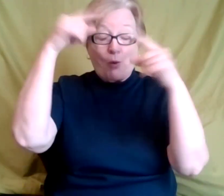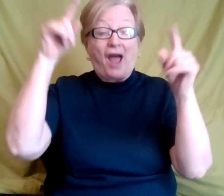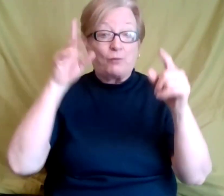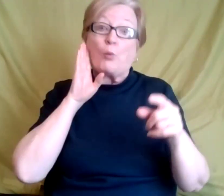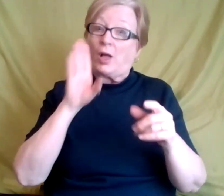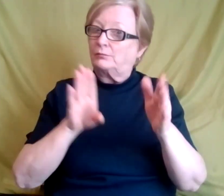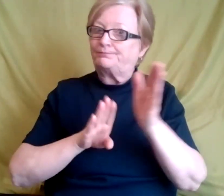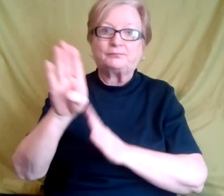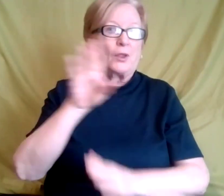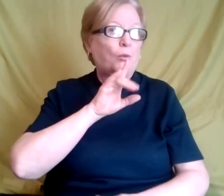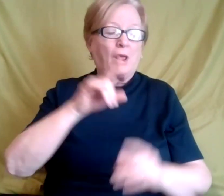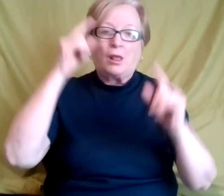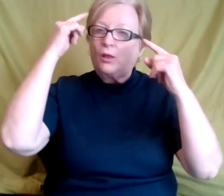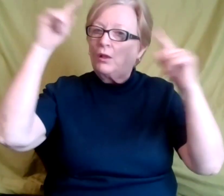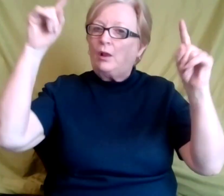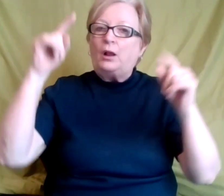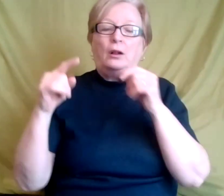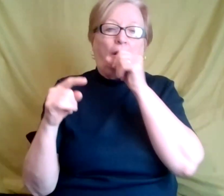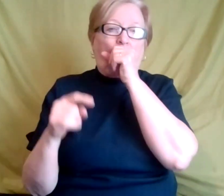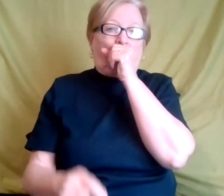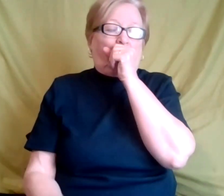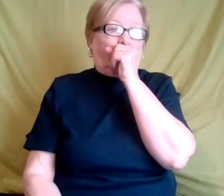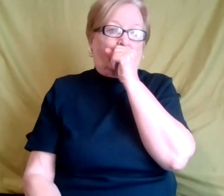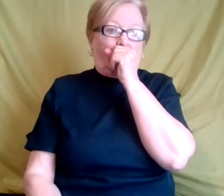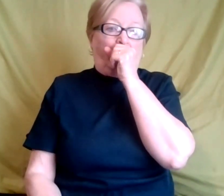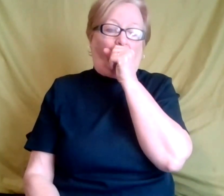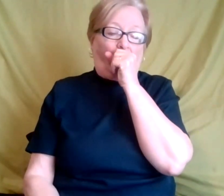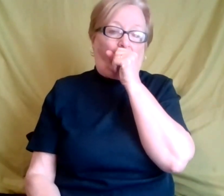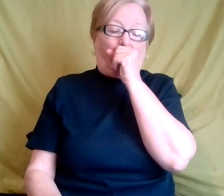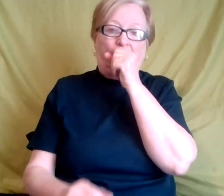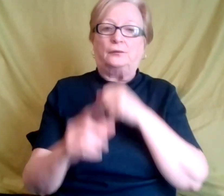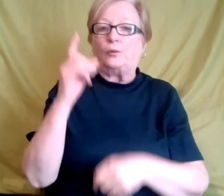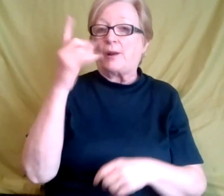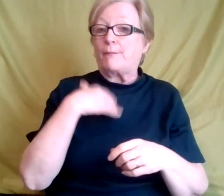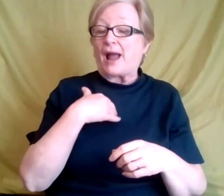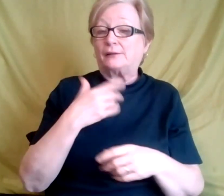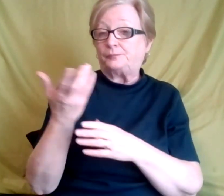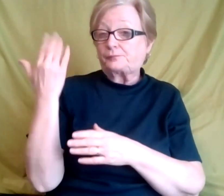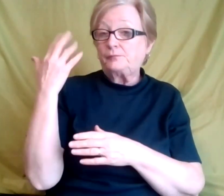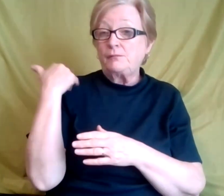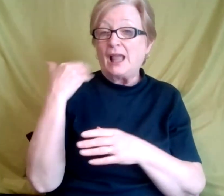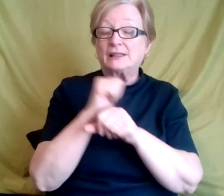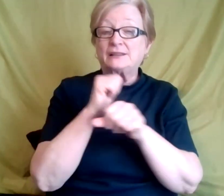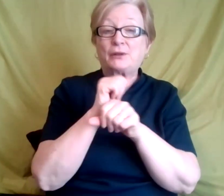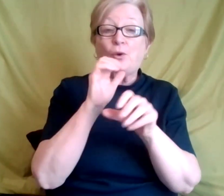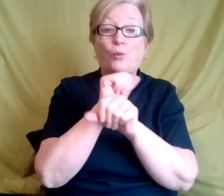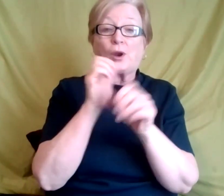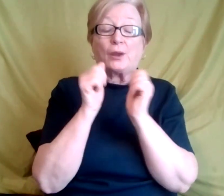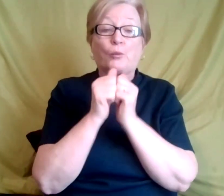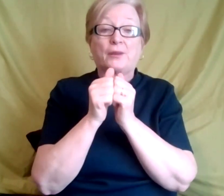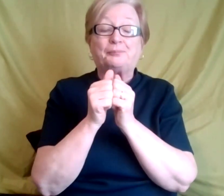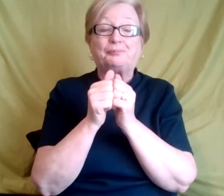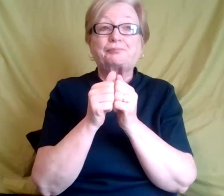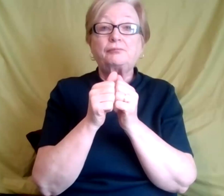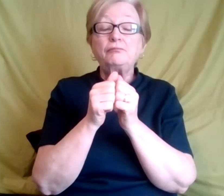um, one of my last assignments that I did, you know, in terms of working, um, with individuals